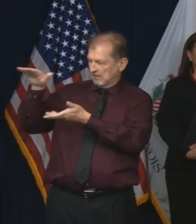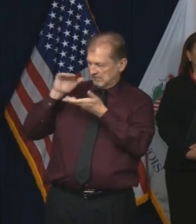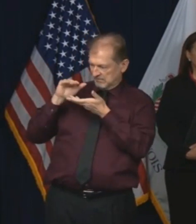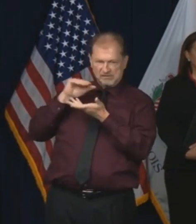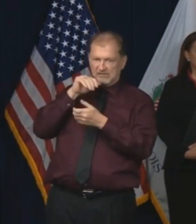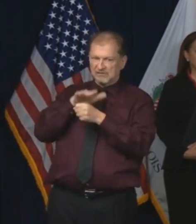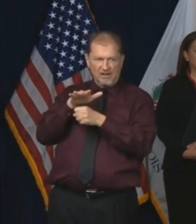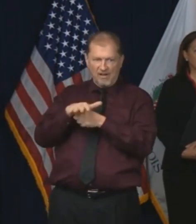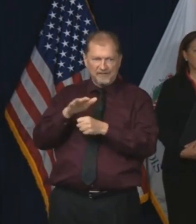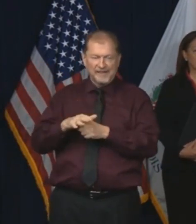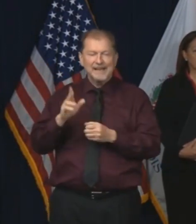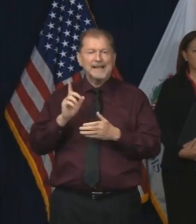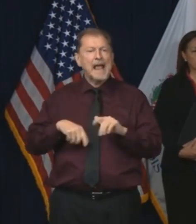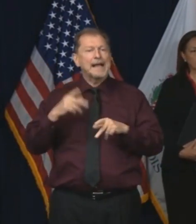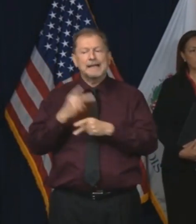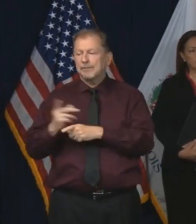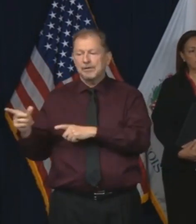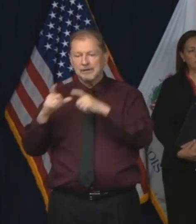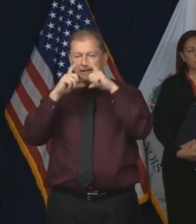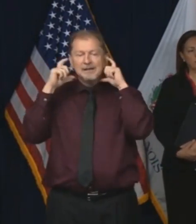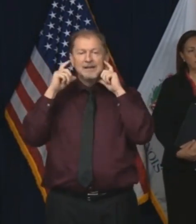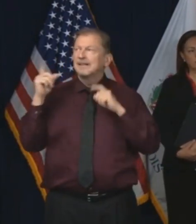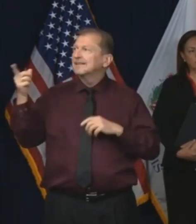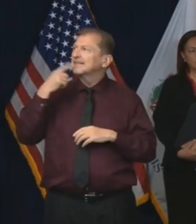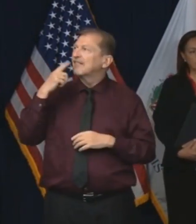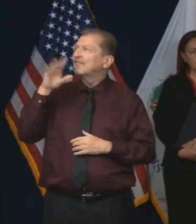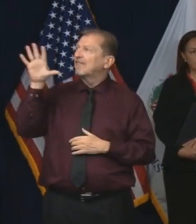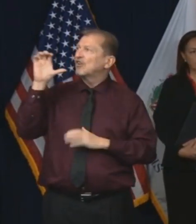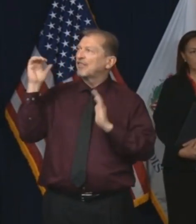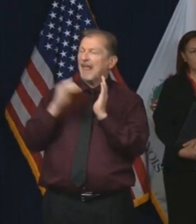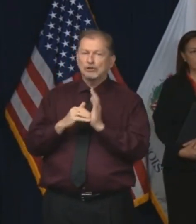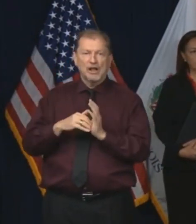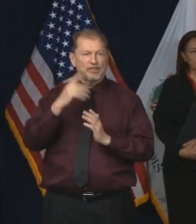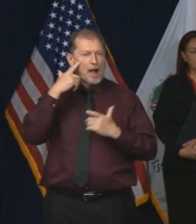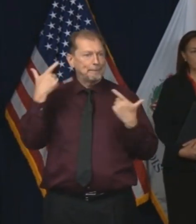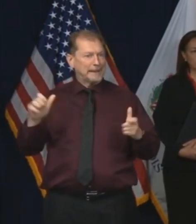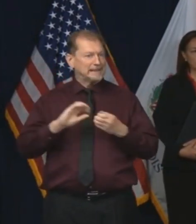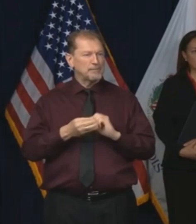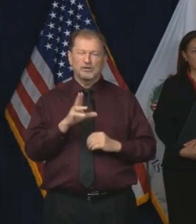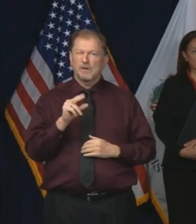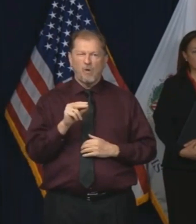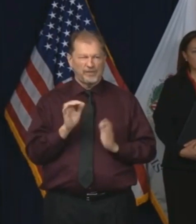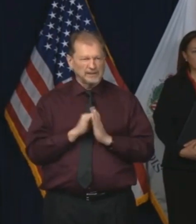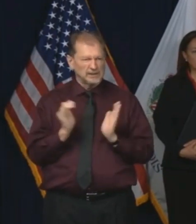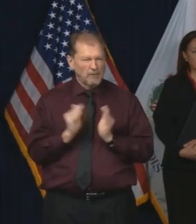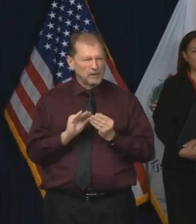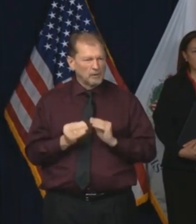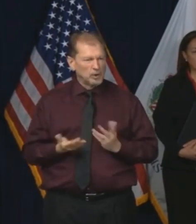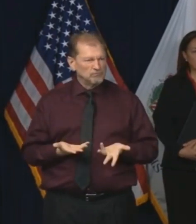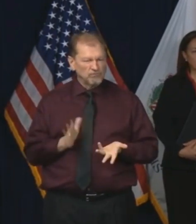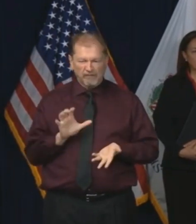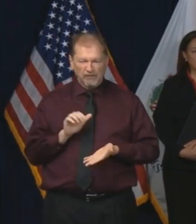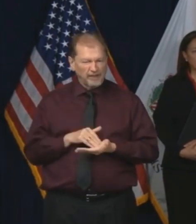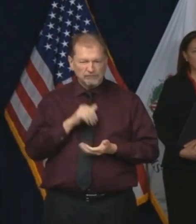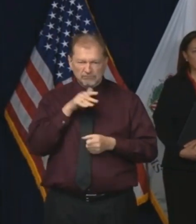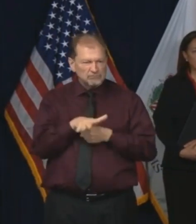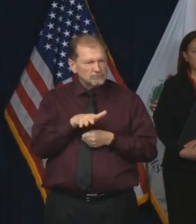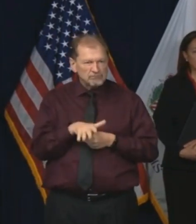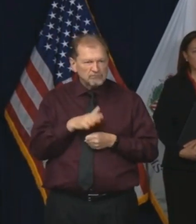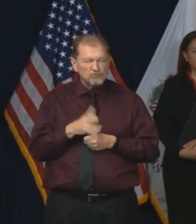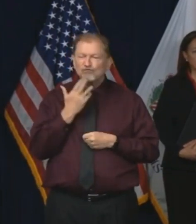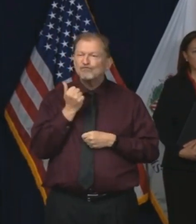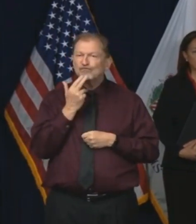They're not permanent. And so 500,000 is not nearly what we asked the federal government for. It's not nearly what we need.